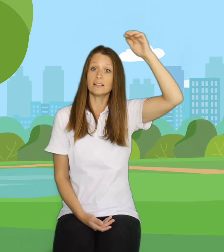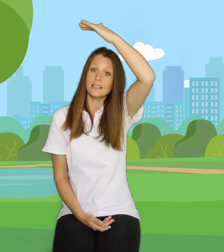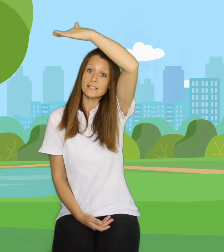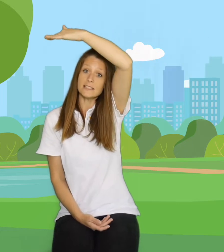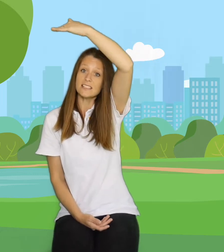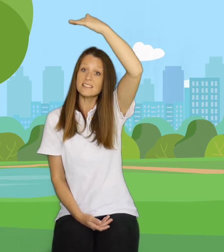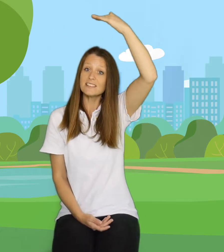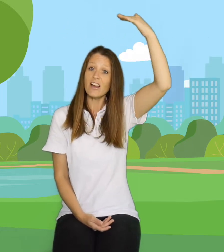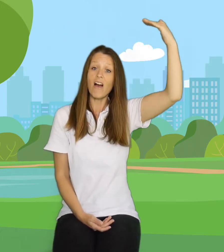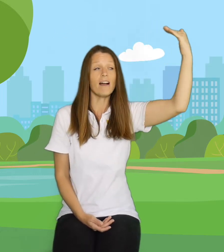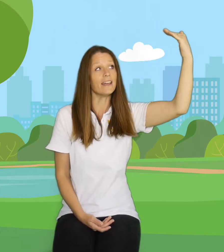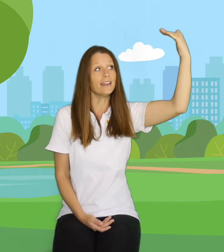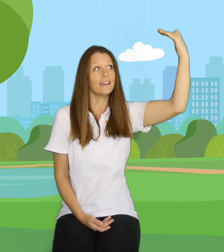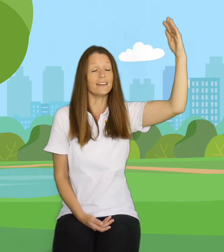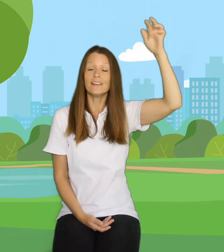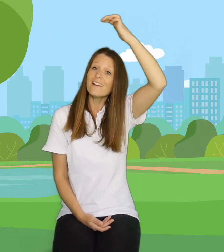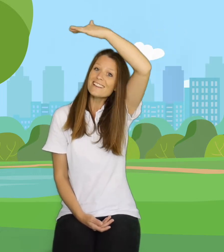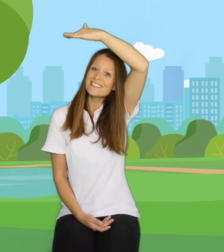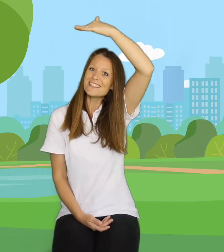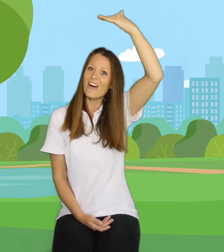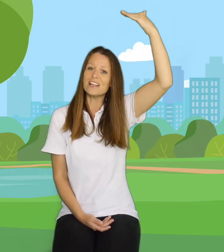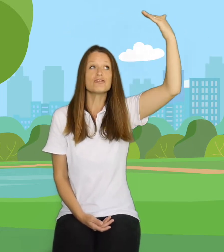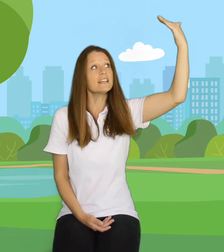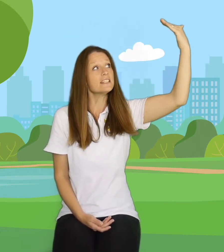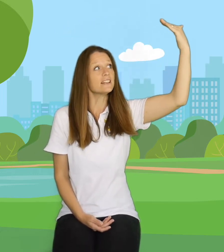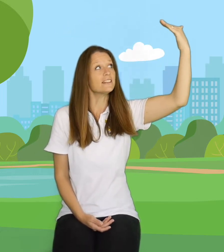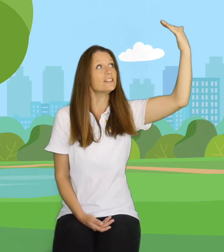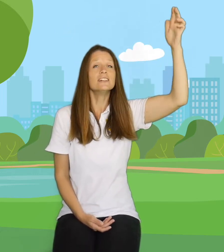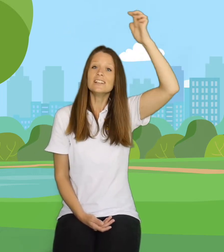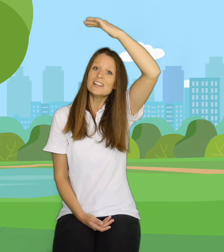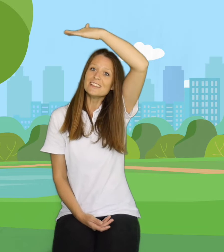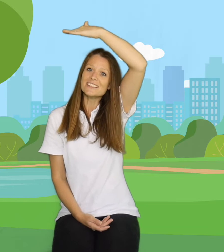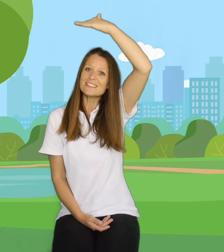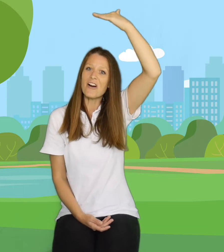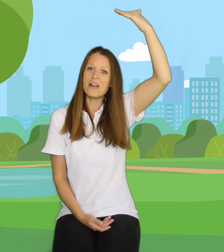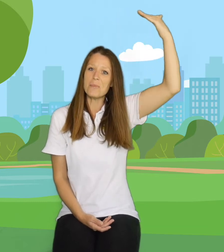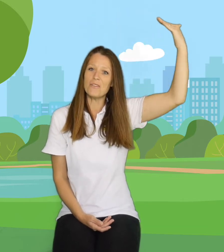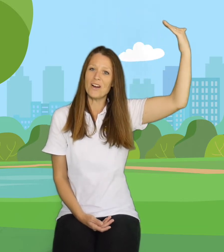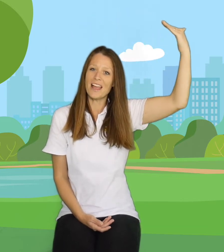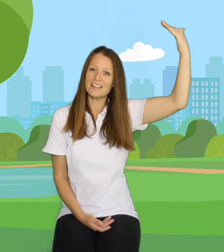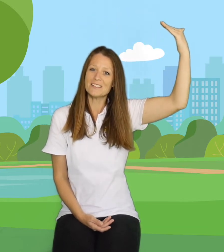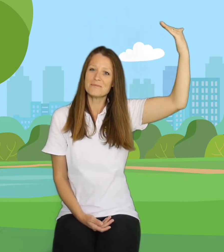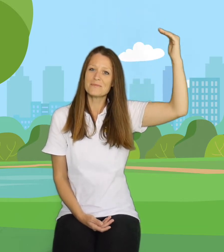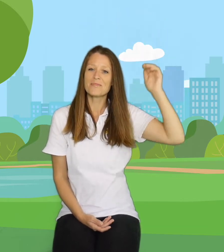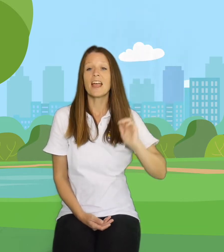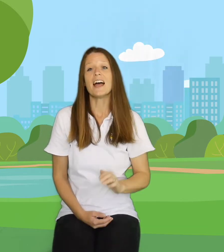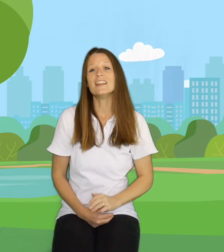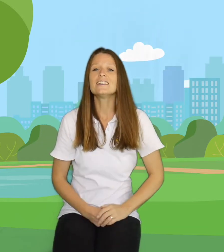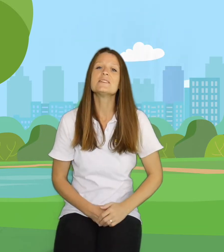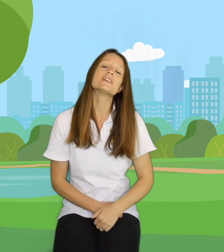this. This is Sky here. Sky. Tracing the sky above our head. And lastly we're going to